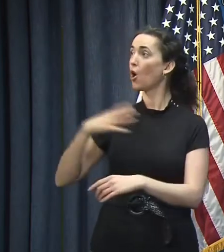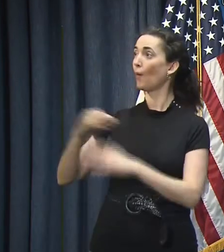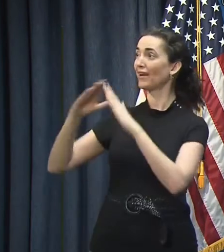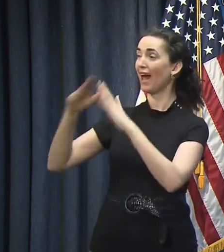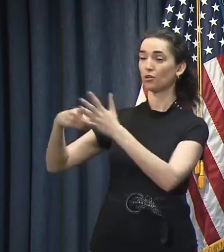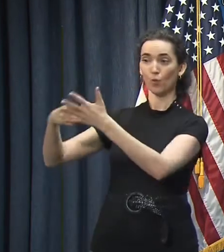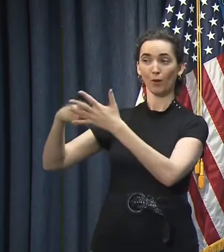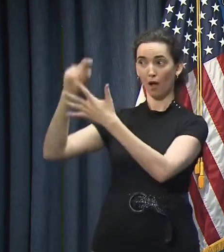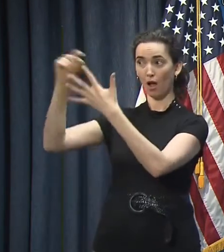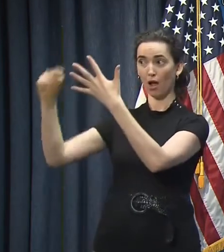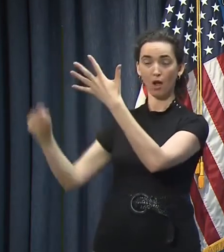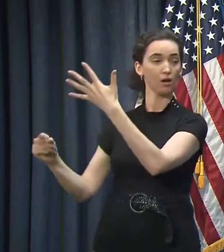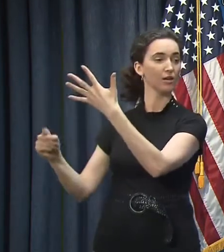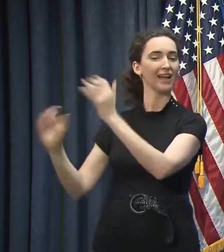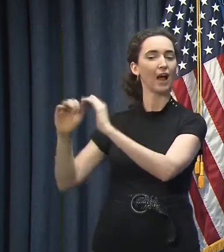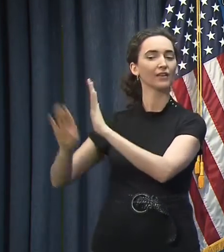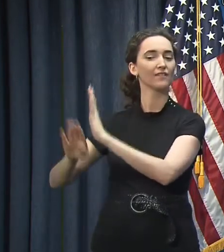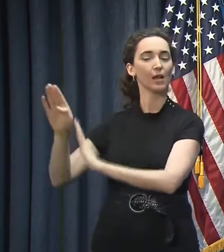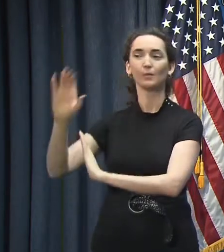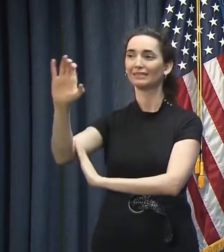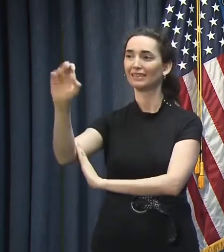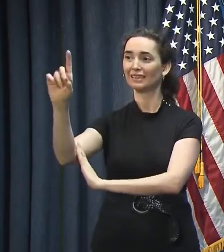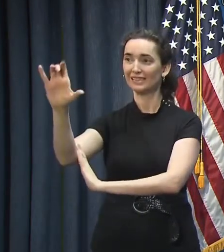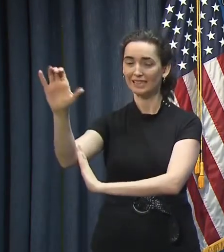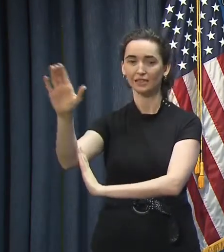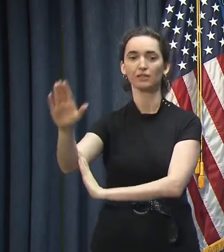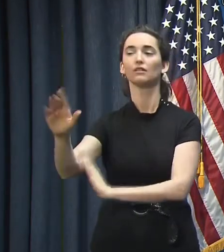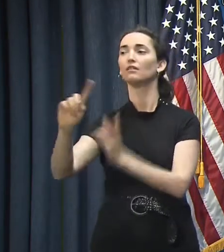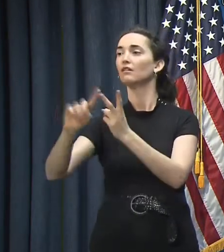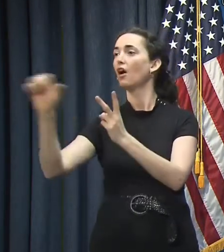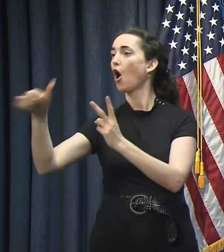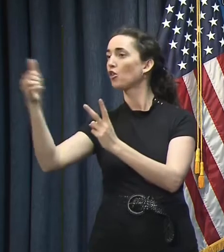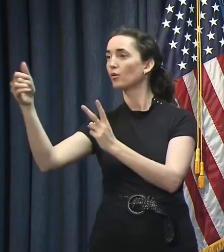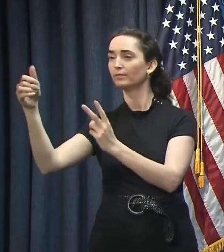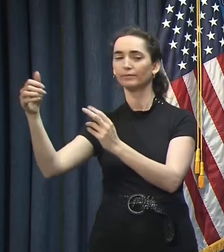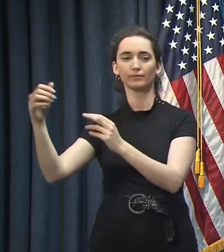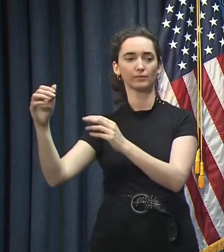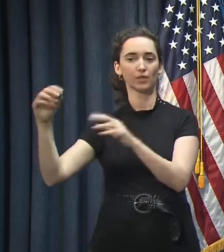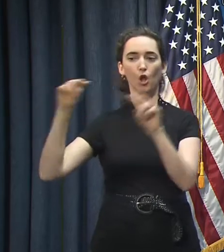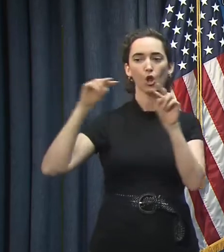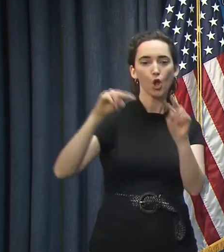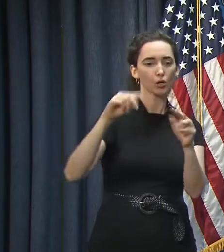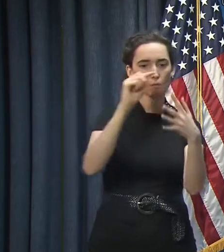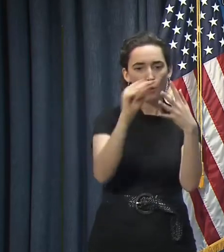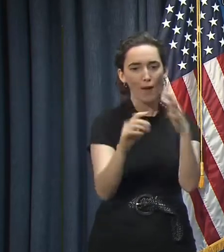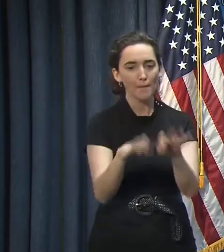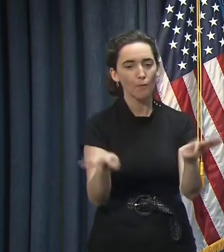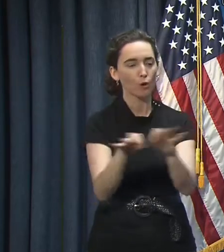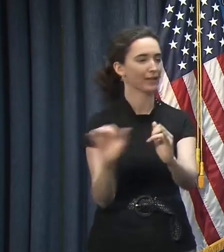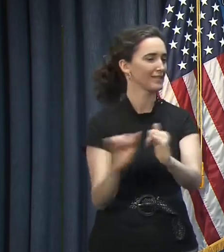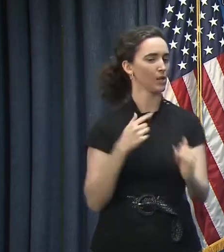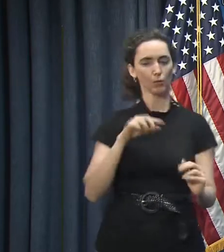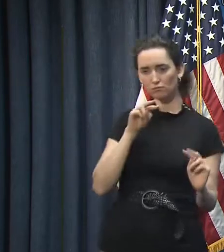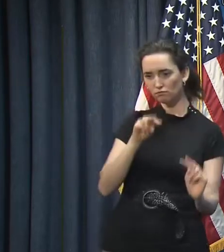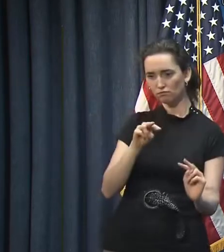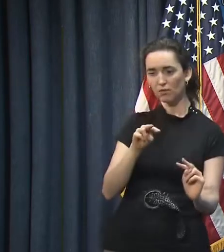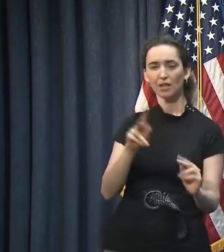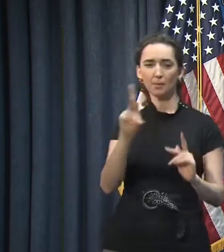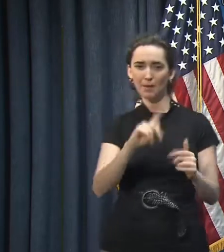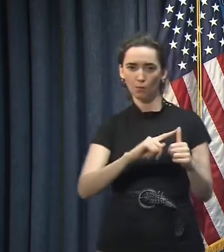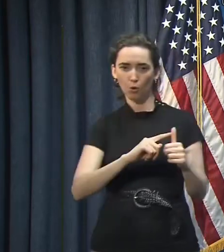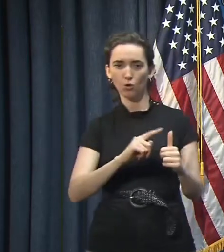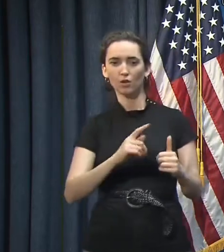the White House put out were developed with the CDC and others who were looking at the same things that we thought were relevant – people who were showing symptoms of COVID,